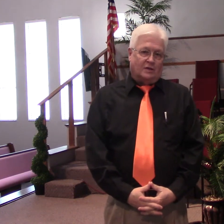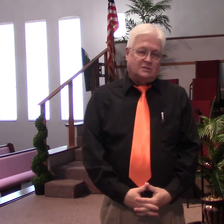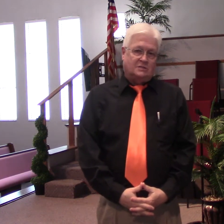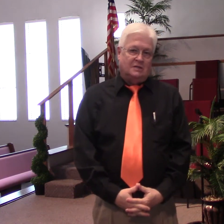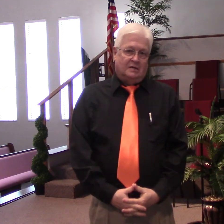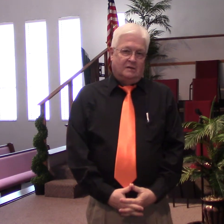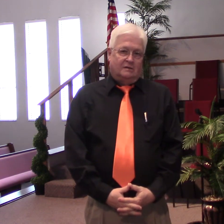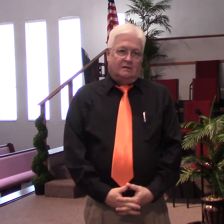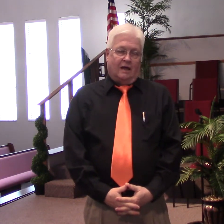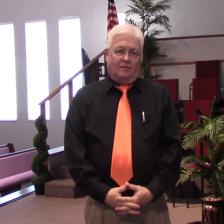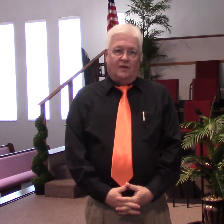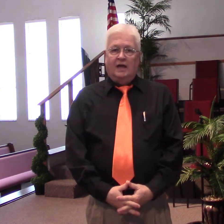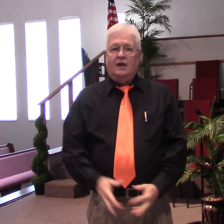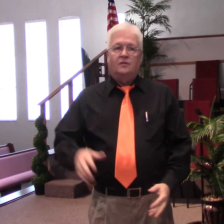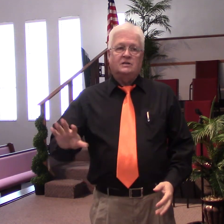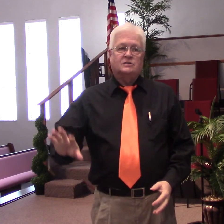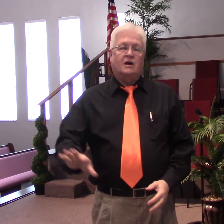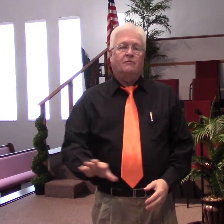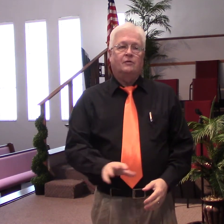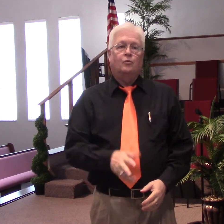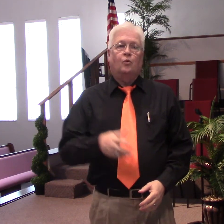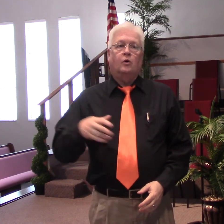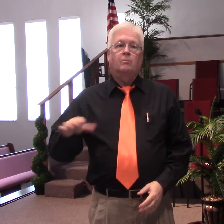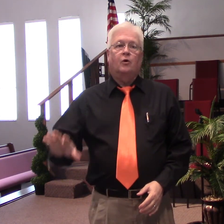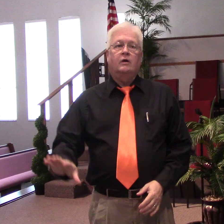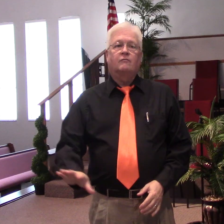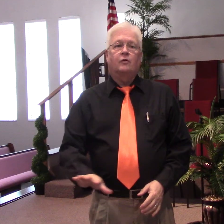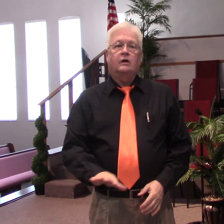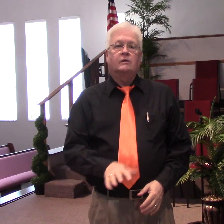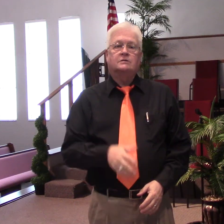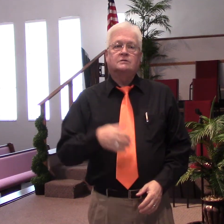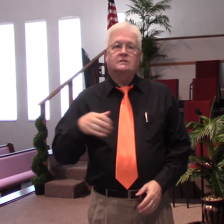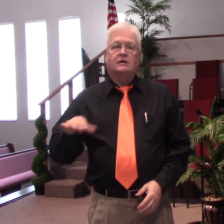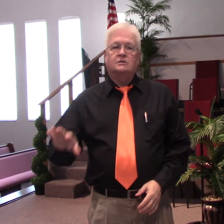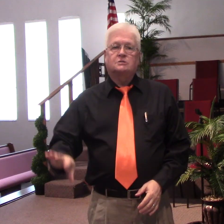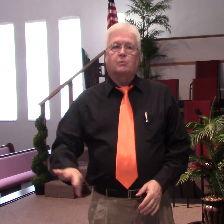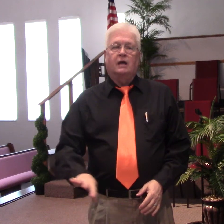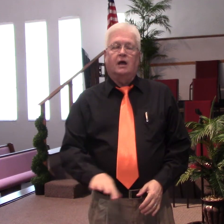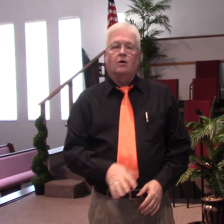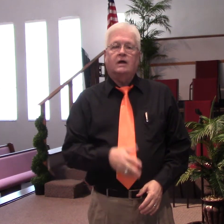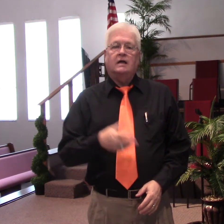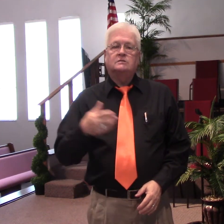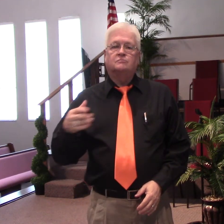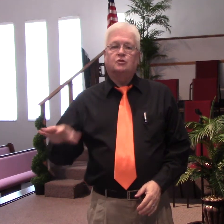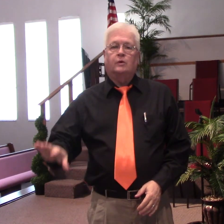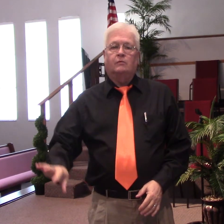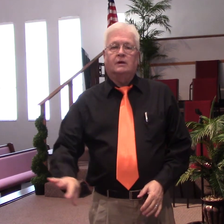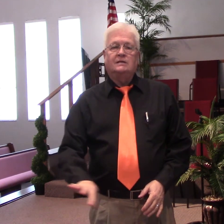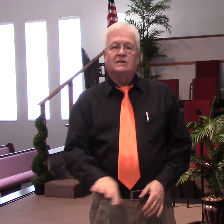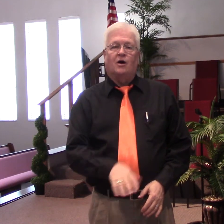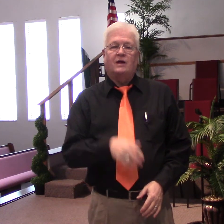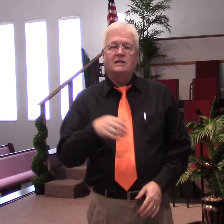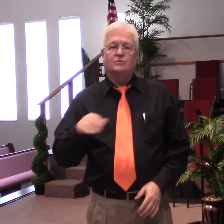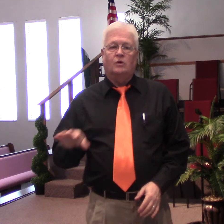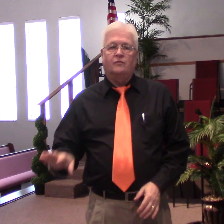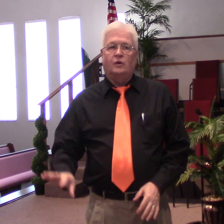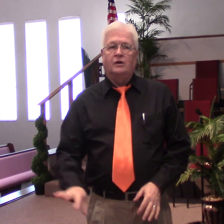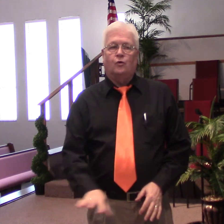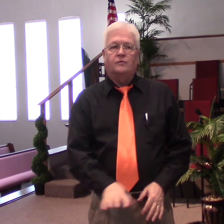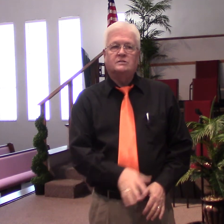us, and they are these soft little warm purring furry creatures that are just bringing all kinds of joy and releasing all kinds of wonderful endorphins